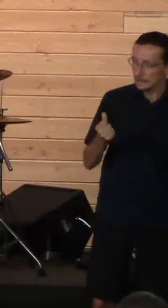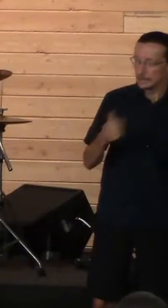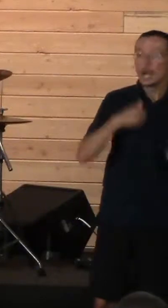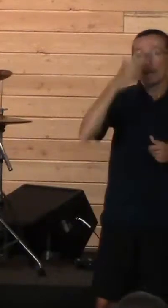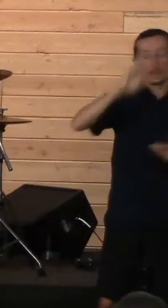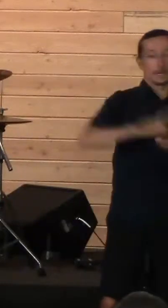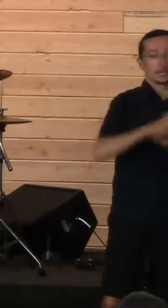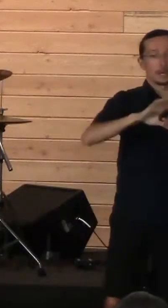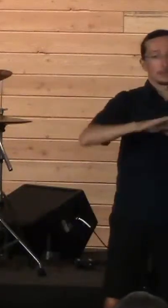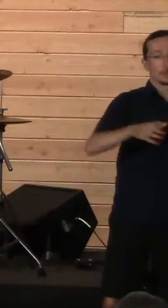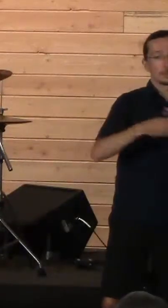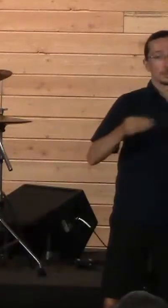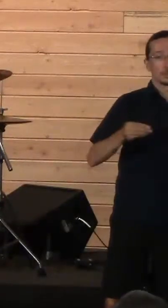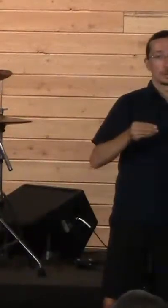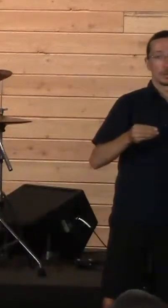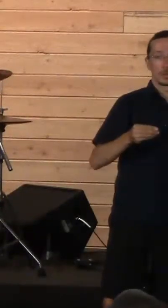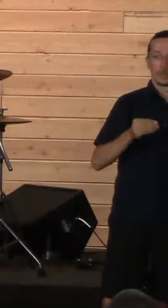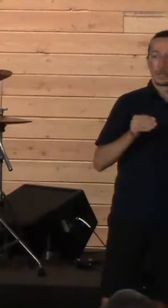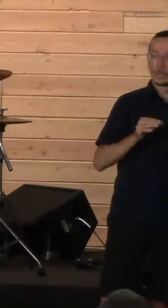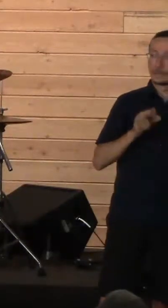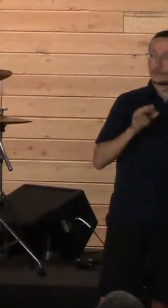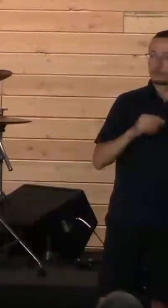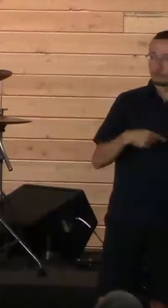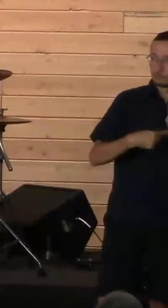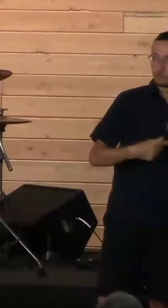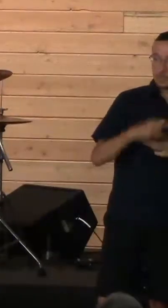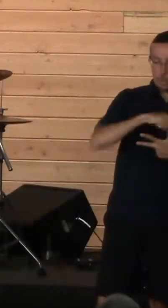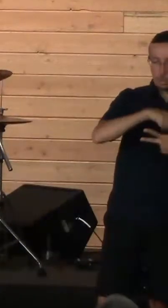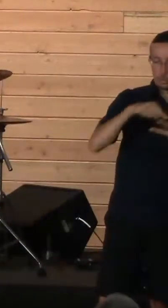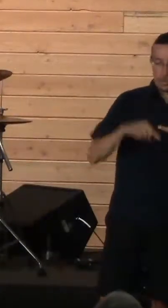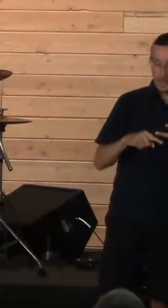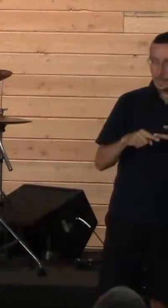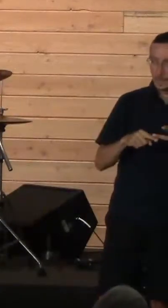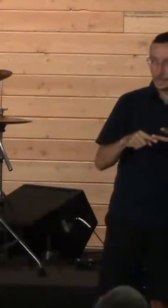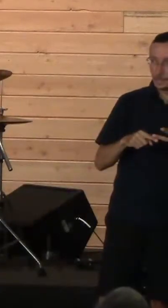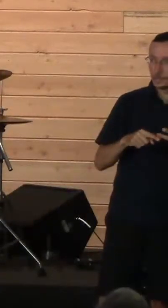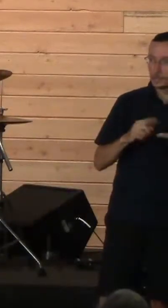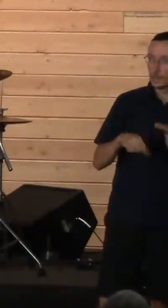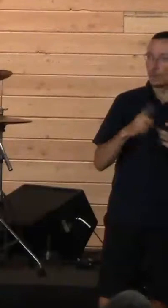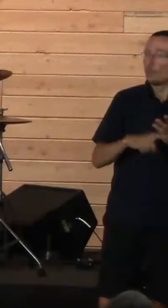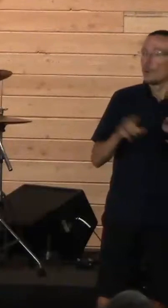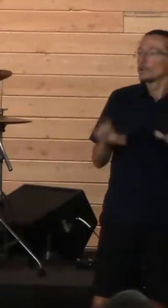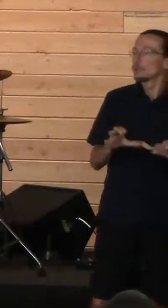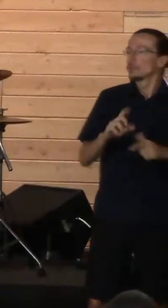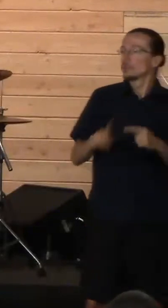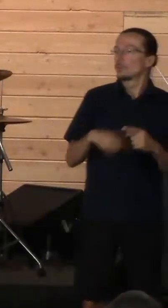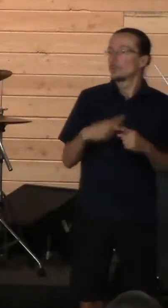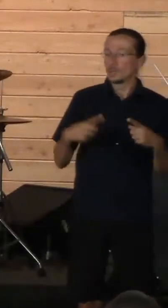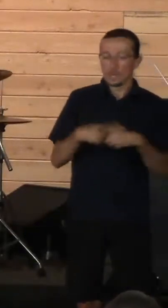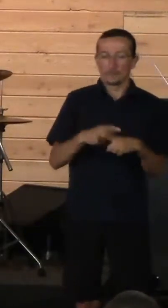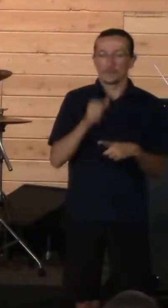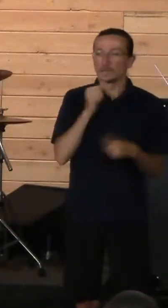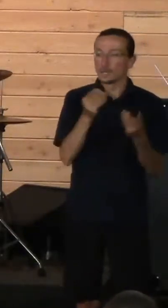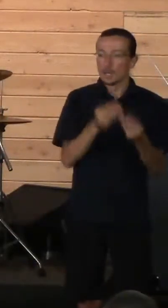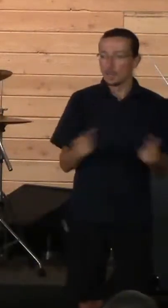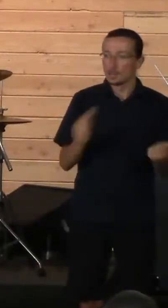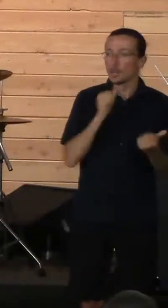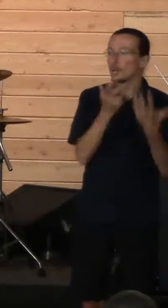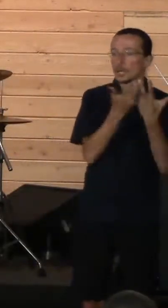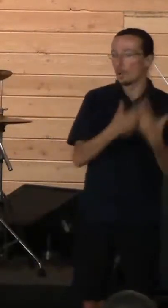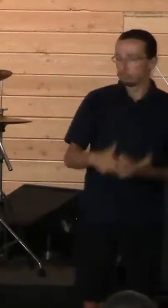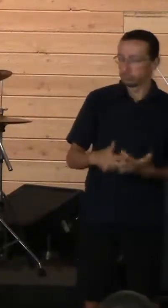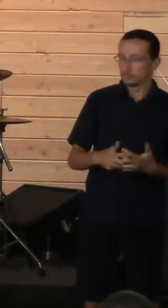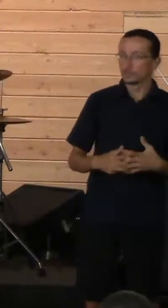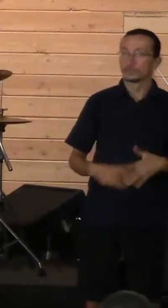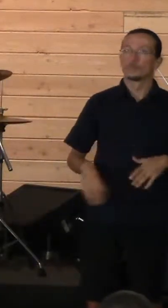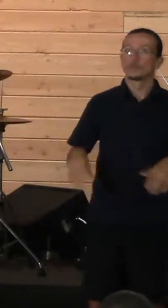on how to move forward when conflict never gets resolved or reconciled. So the first thing I want to say is that, can